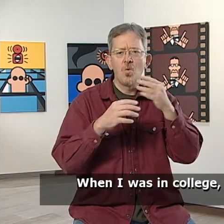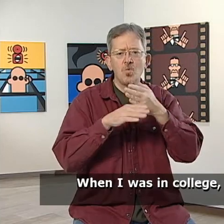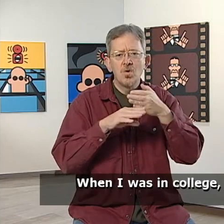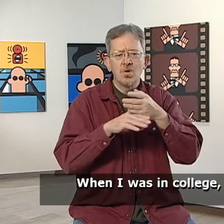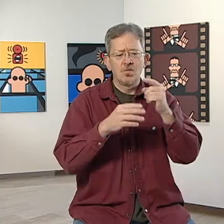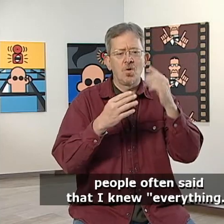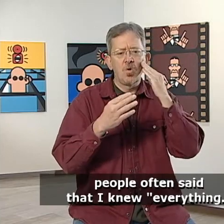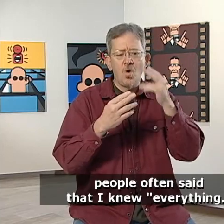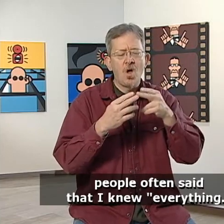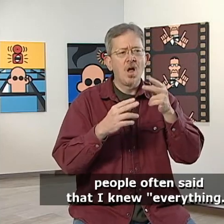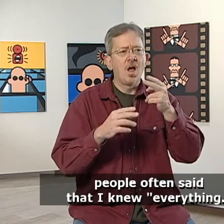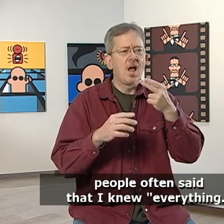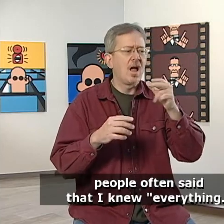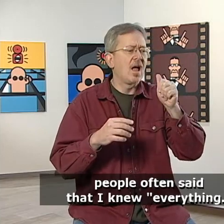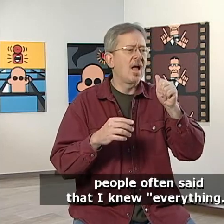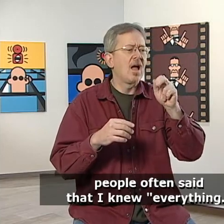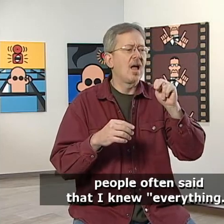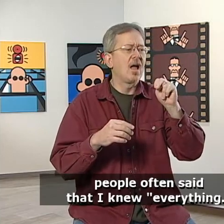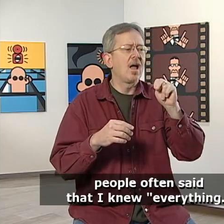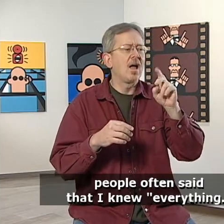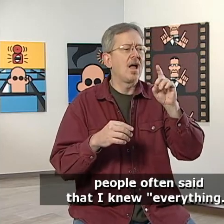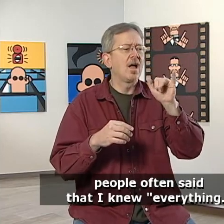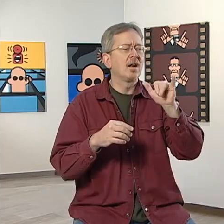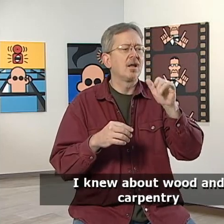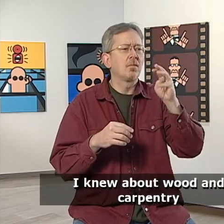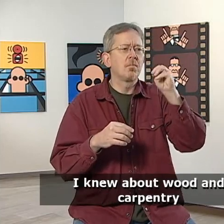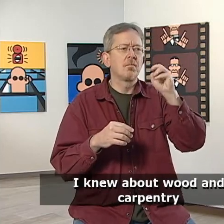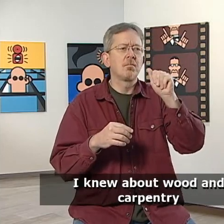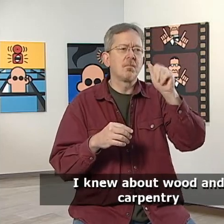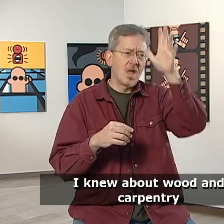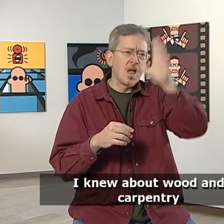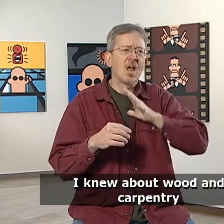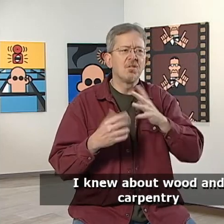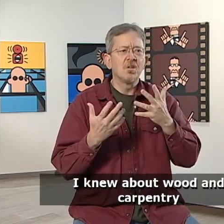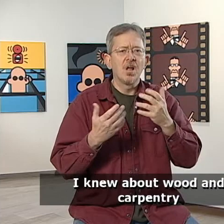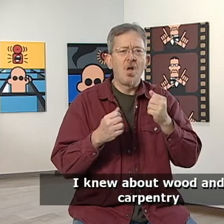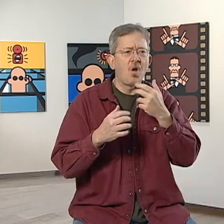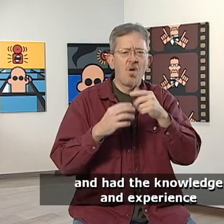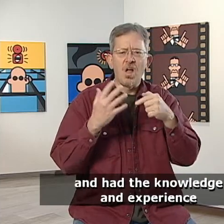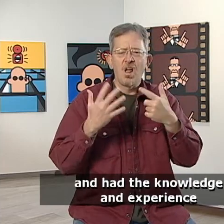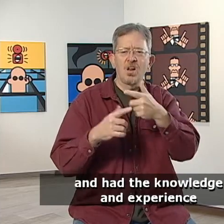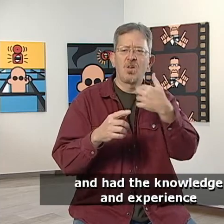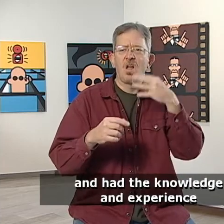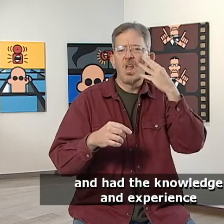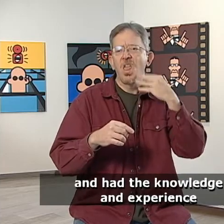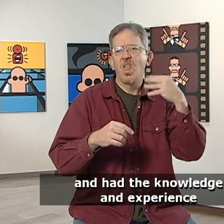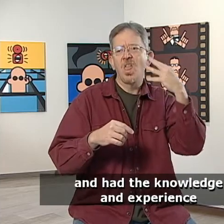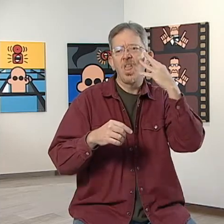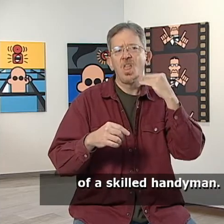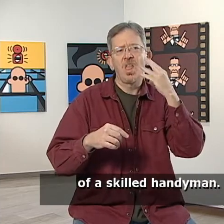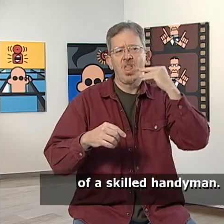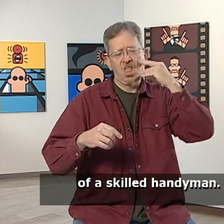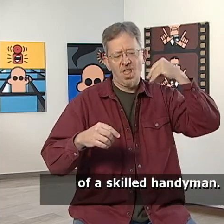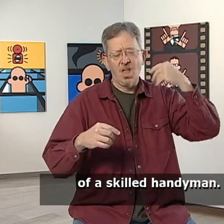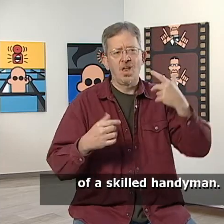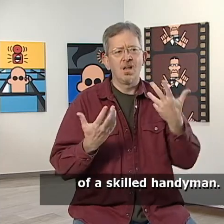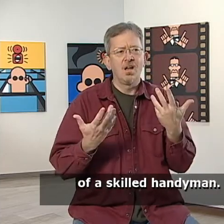When I was in college, people often said that I knew everything. I knew about wood and carpentry and had the knowledge and experience of a skilled